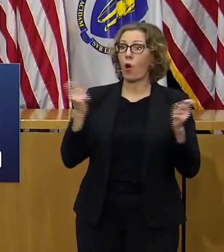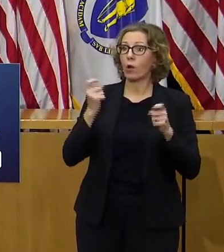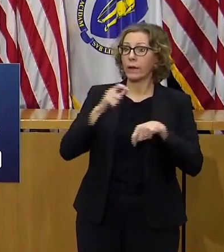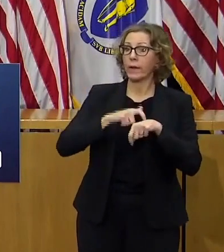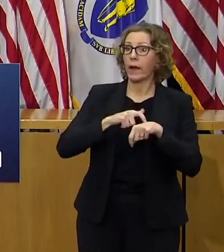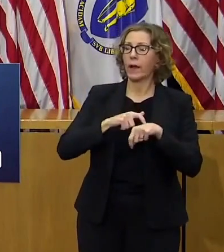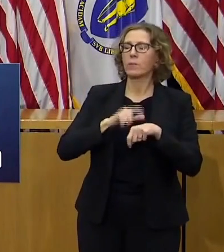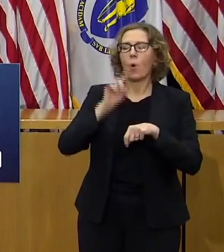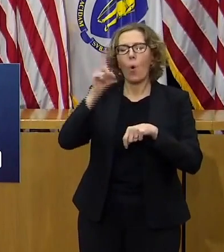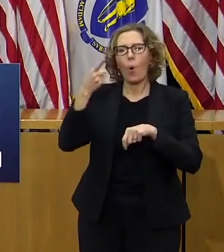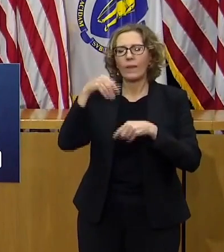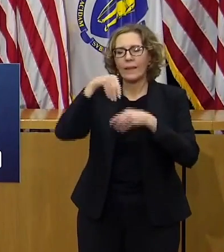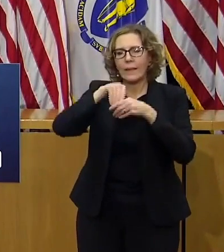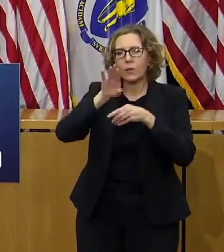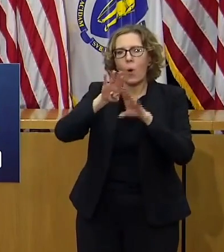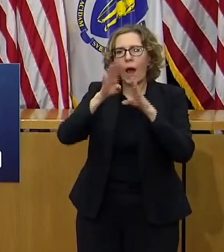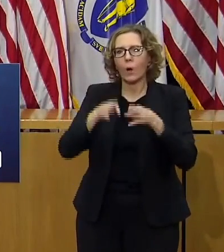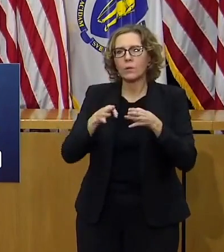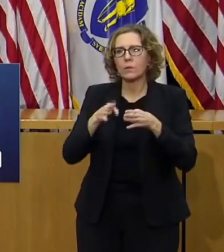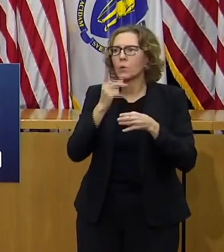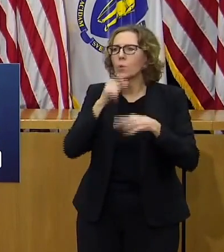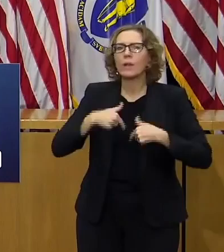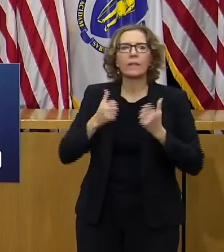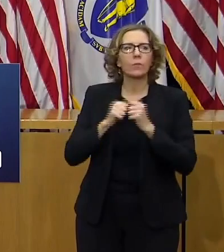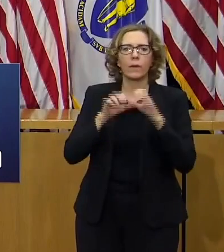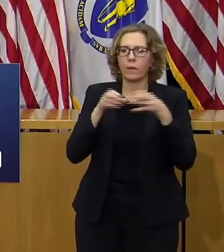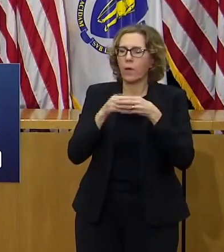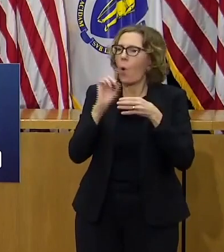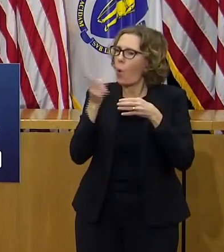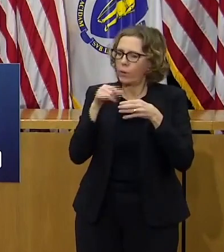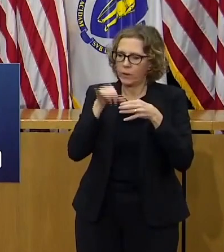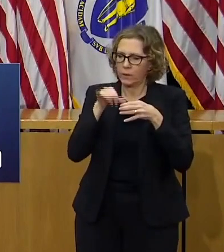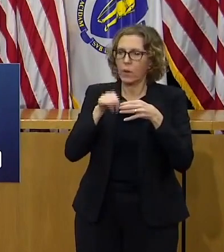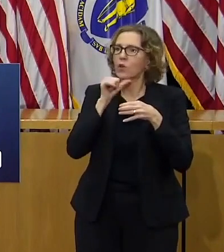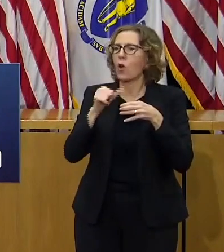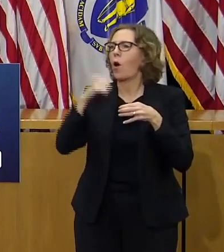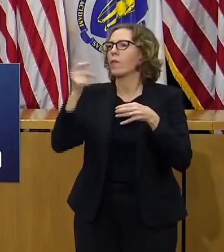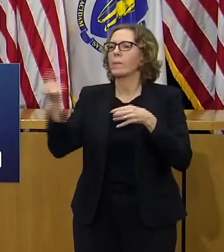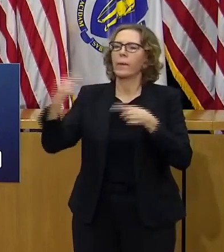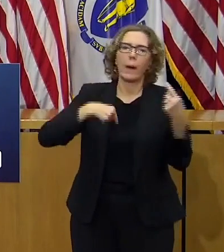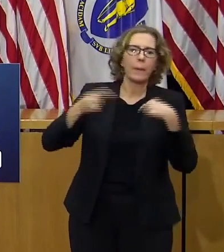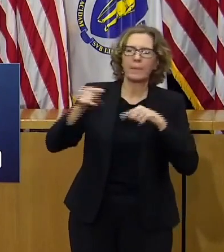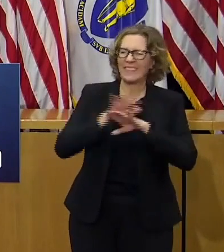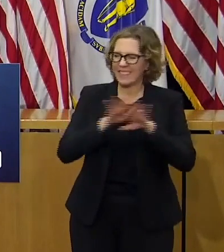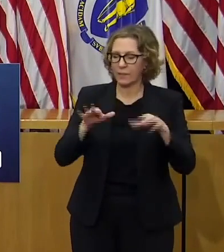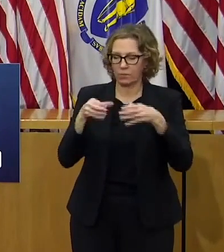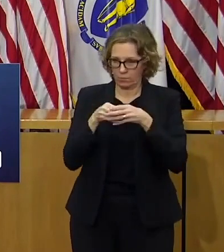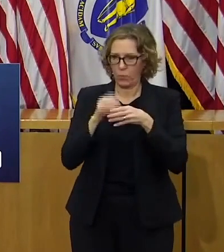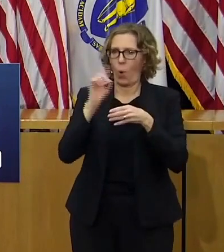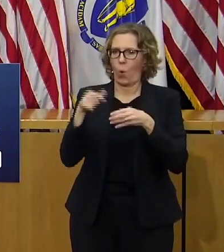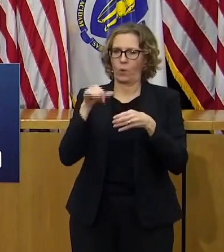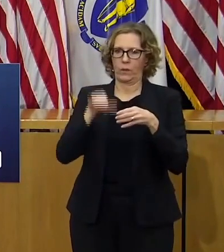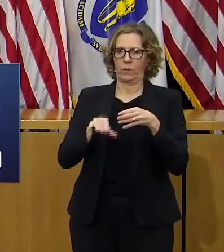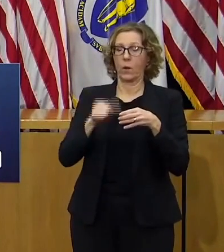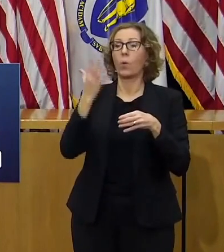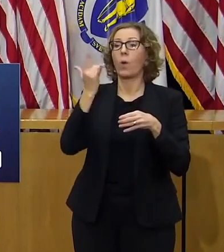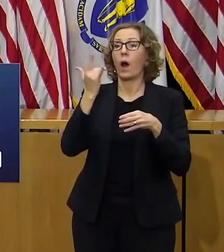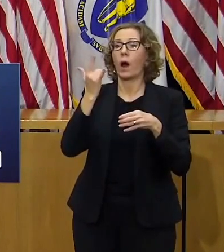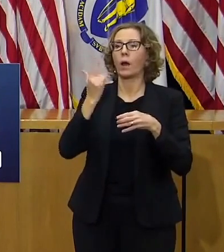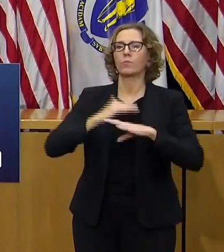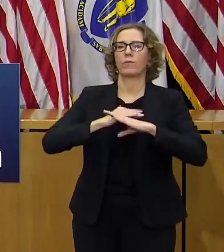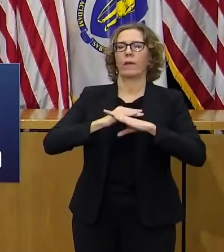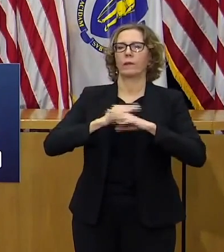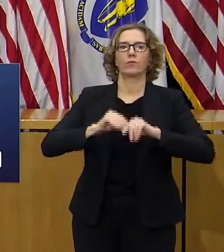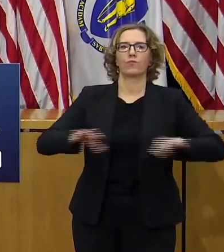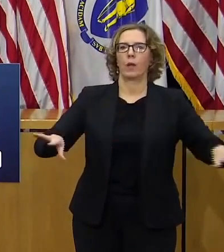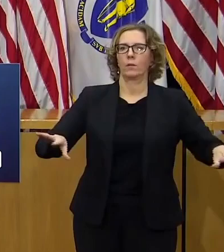so that they would not be involved in potential opportunities to spread the virus and if